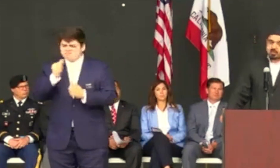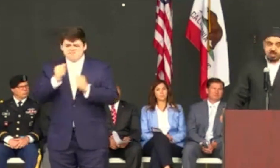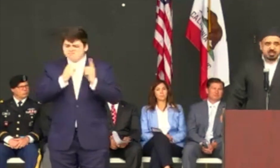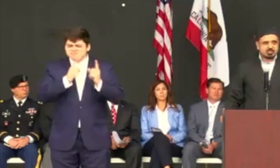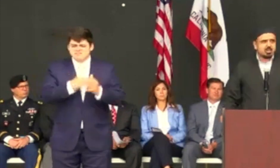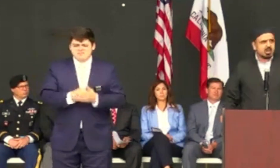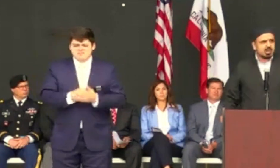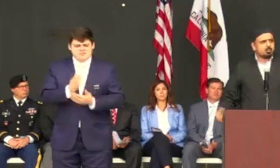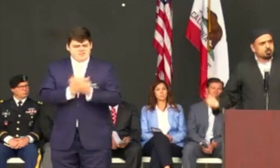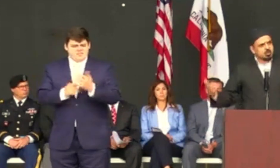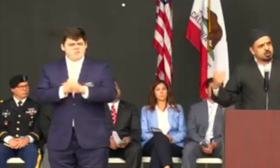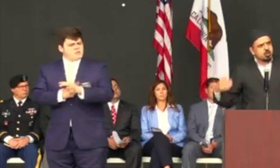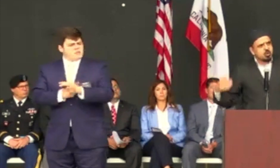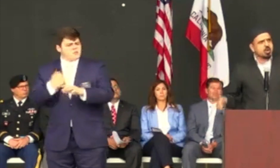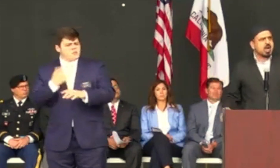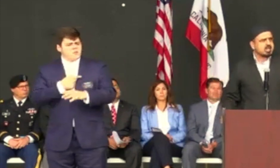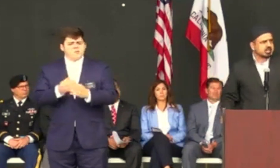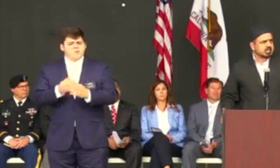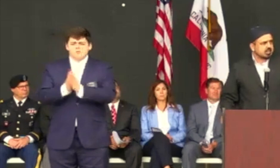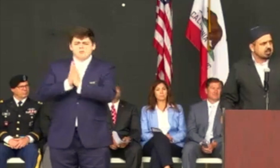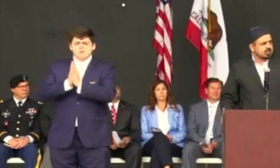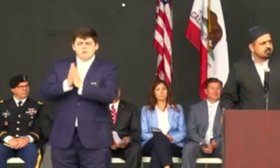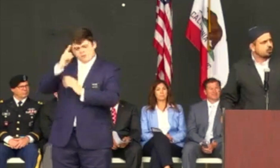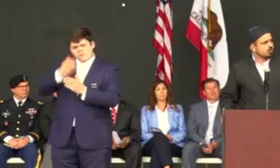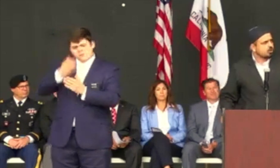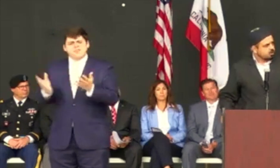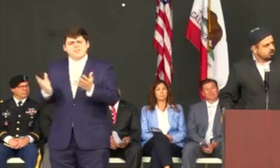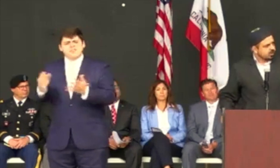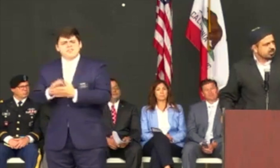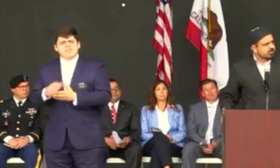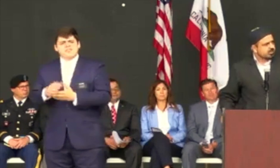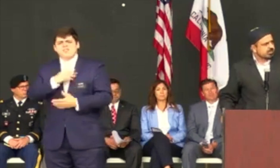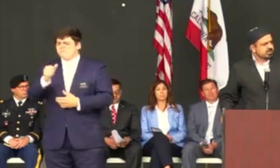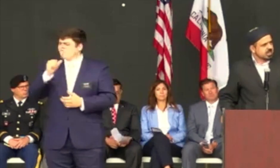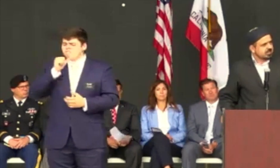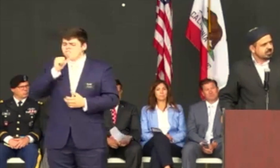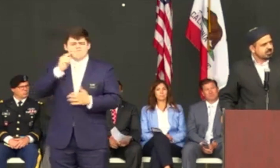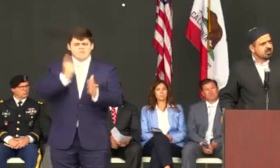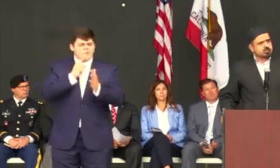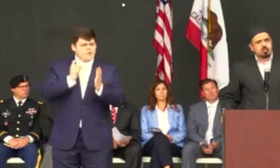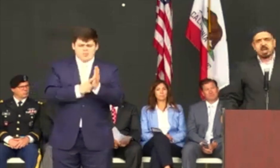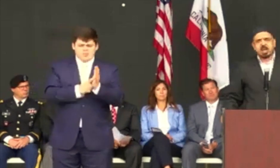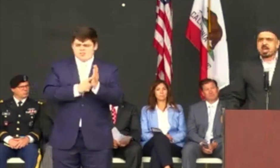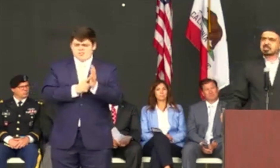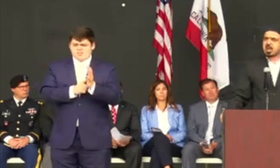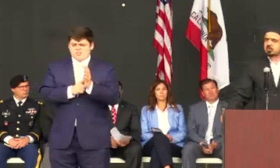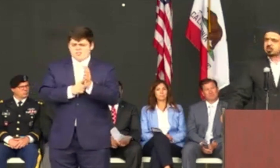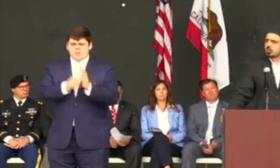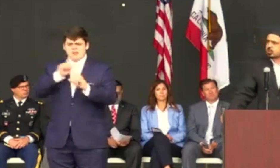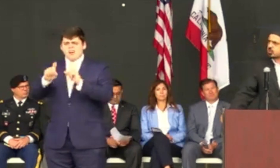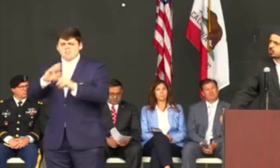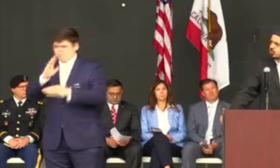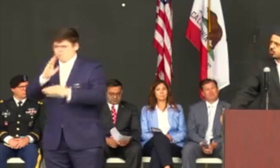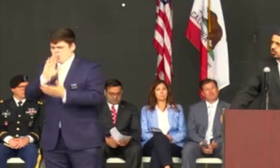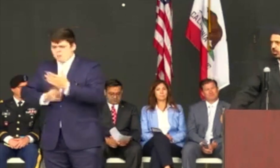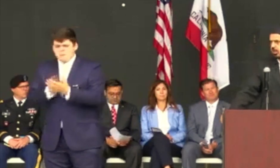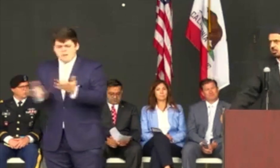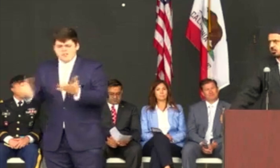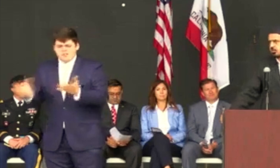and we don't know we're asking for poisonous snakes. So we ask God to show us the truth in his true form,